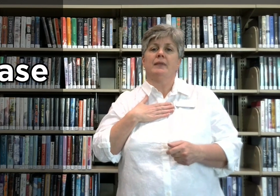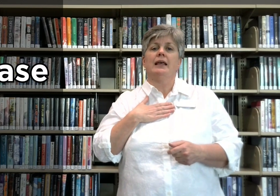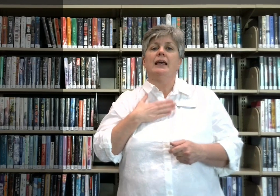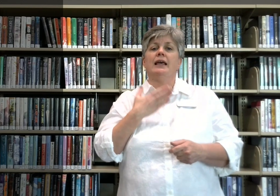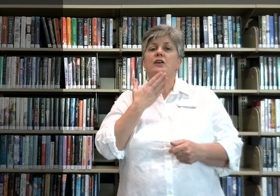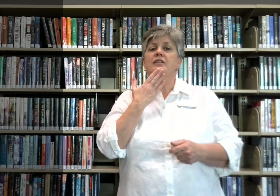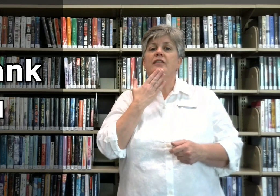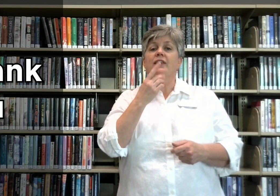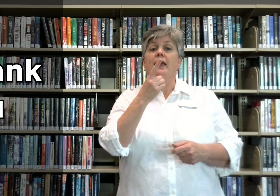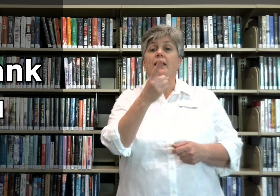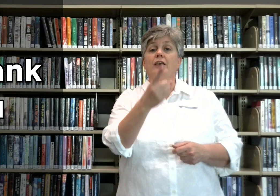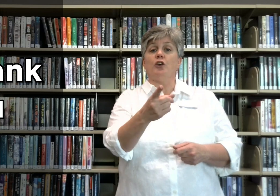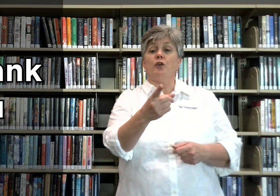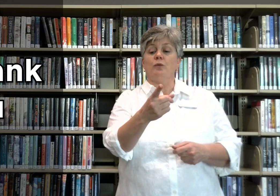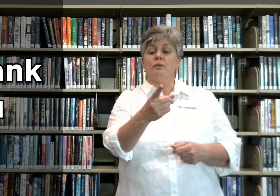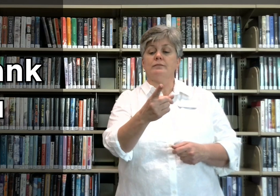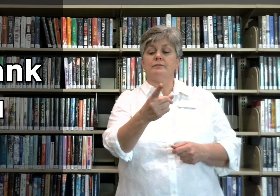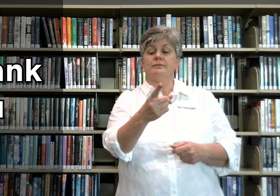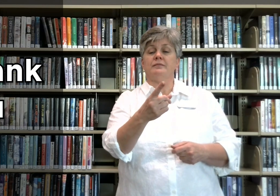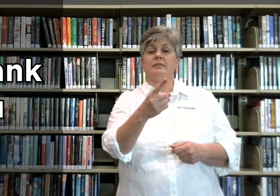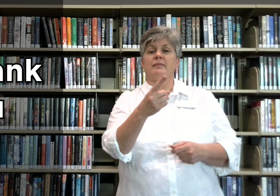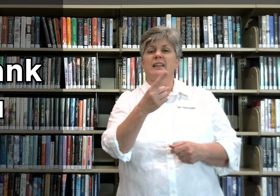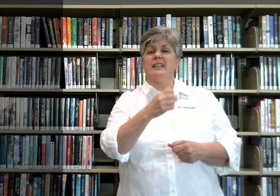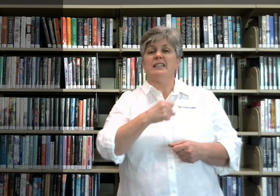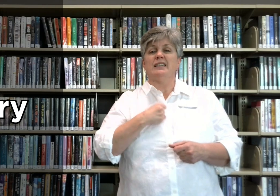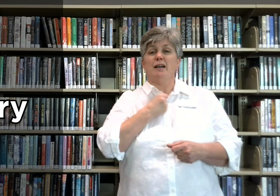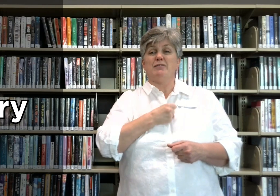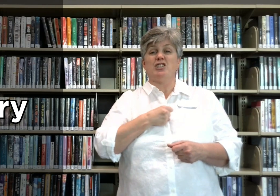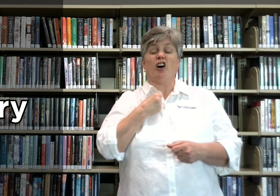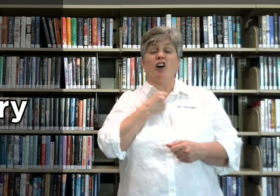Here's thank you. I'm sorry.